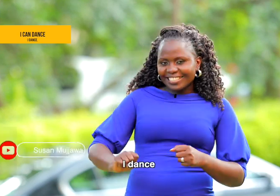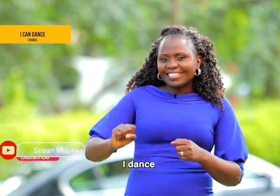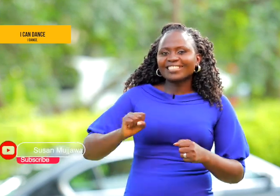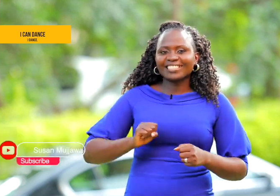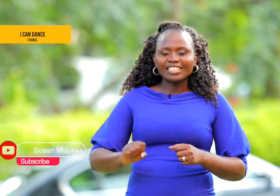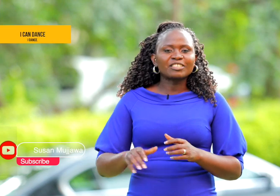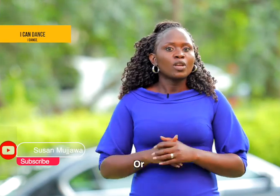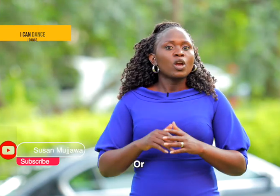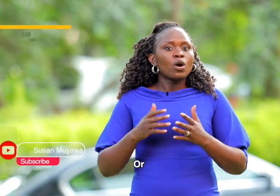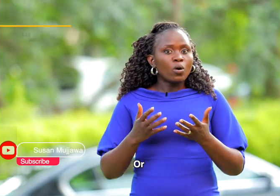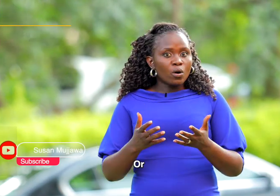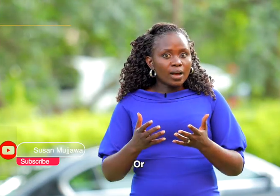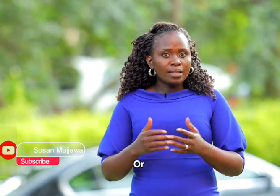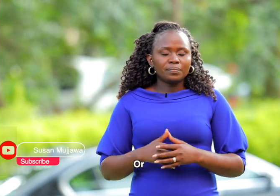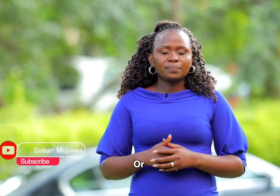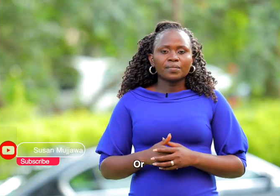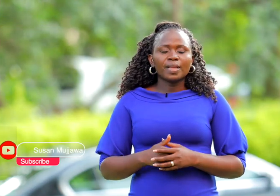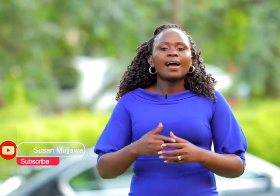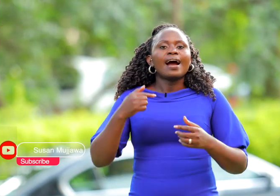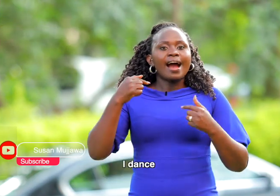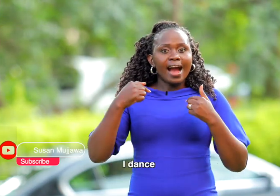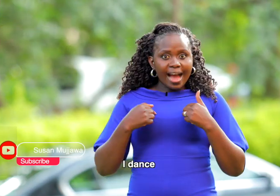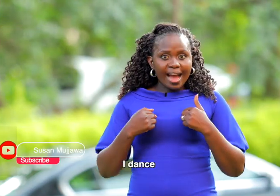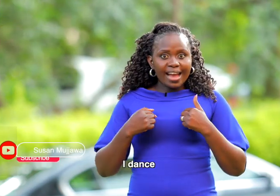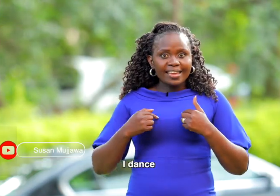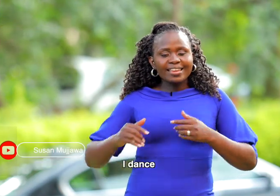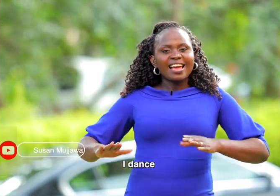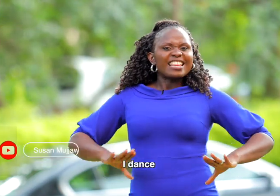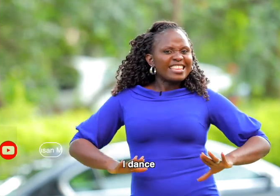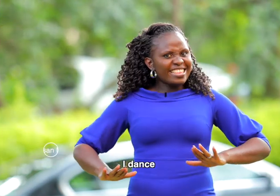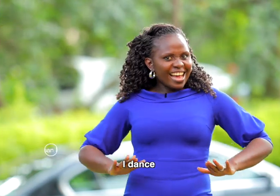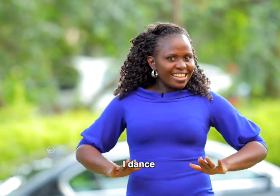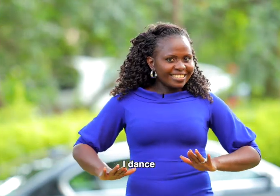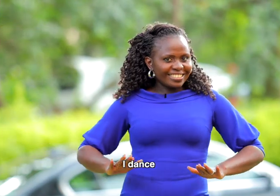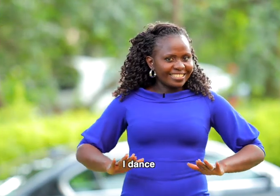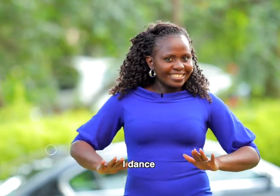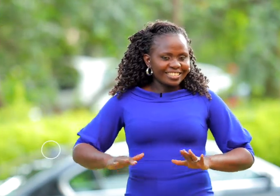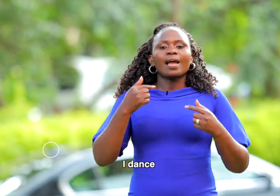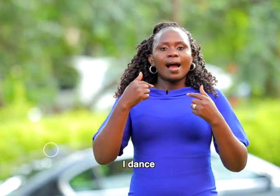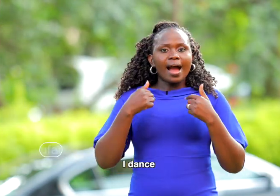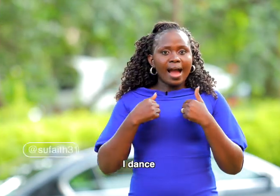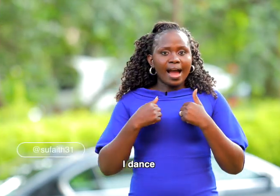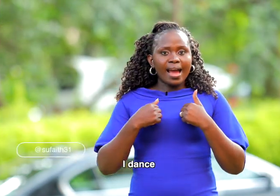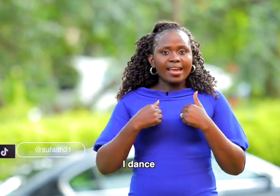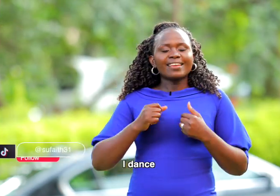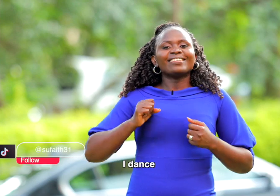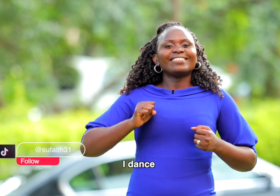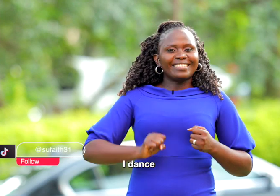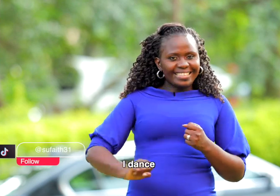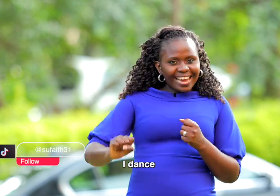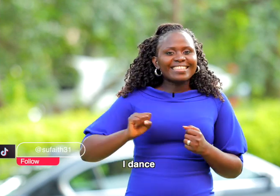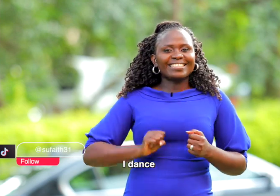or I dance I dance